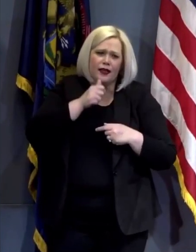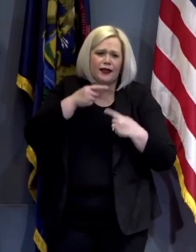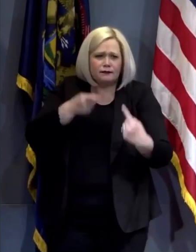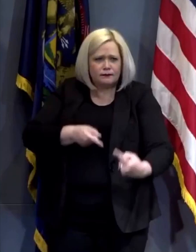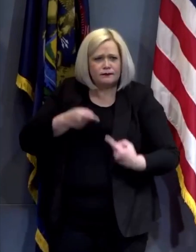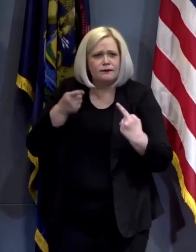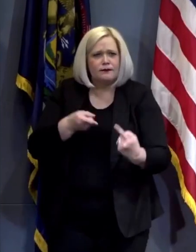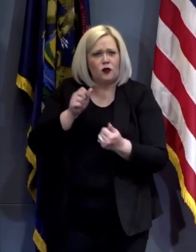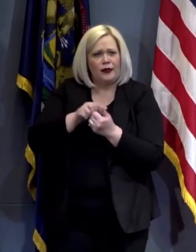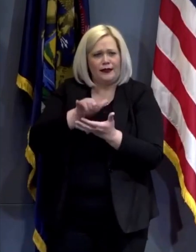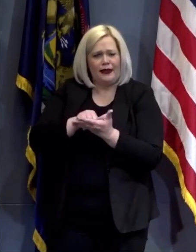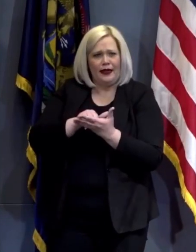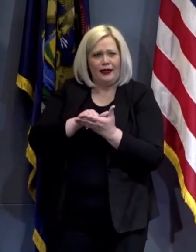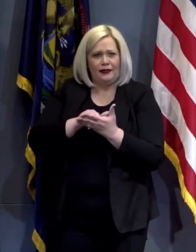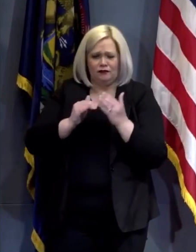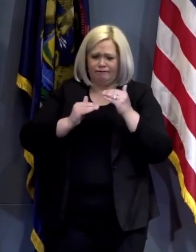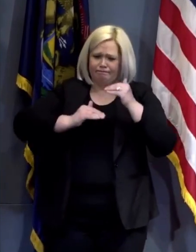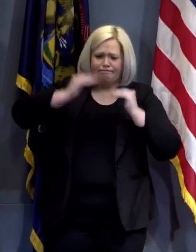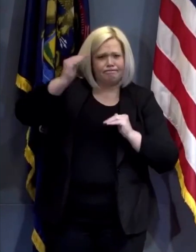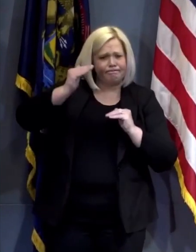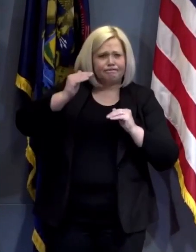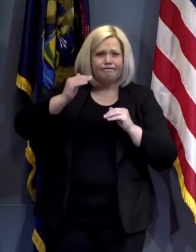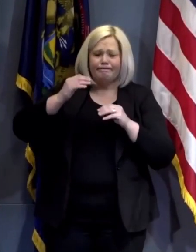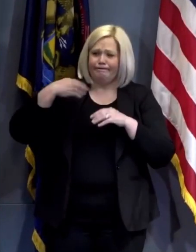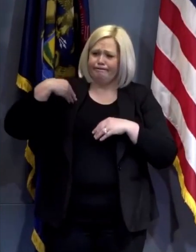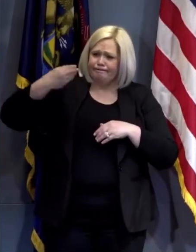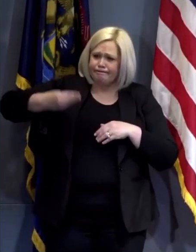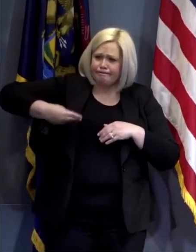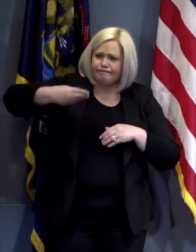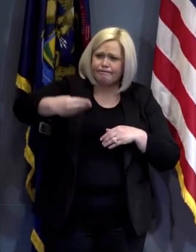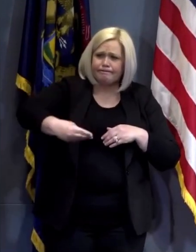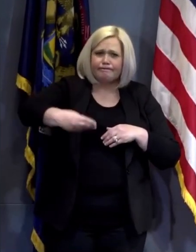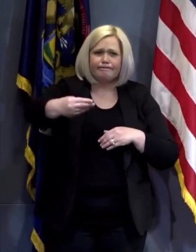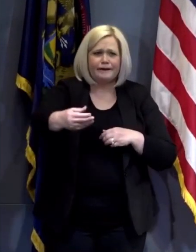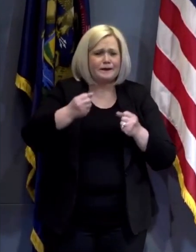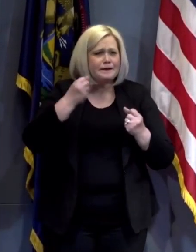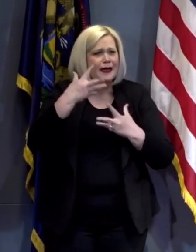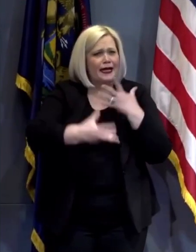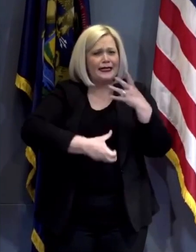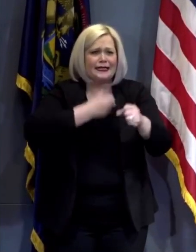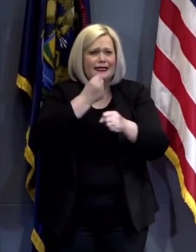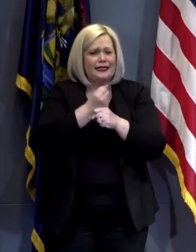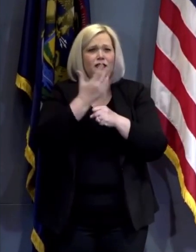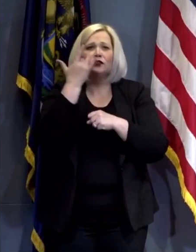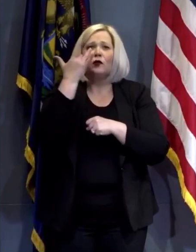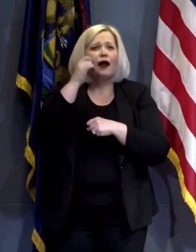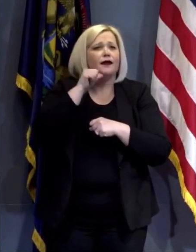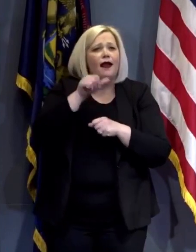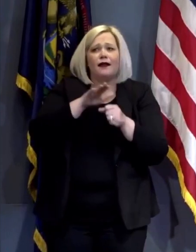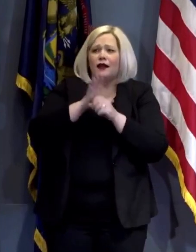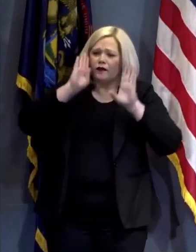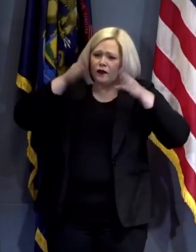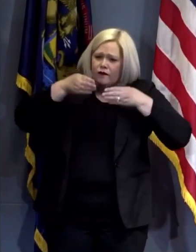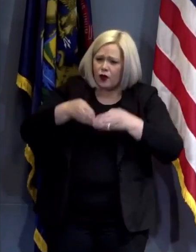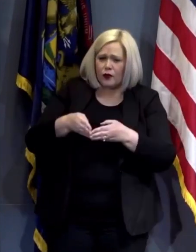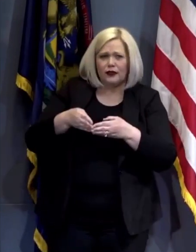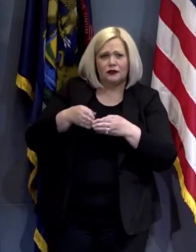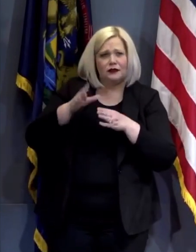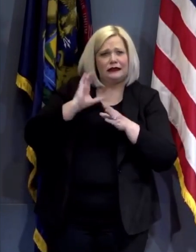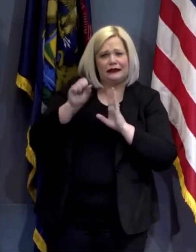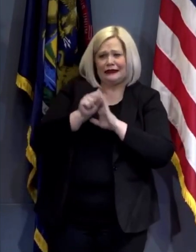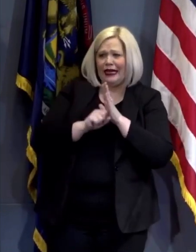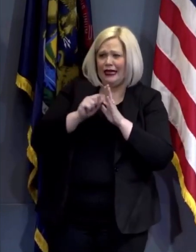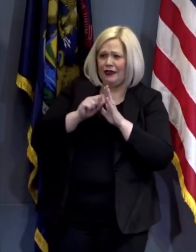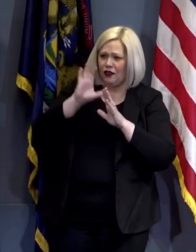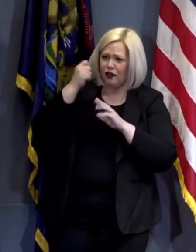These inequities have persisted from generation to generation in part because there hasn't been a clear enough focus on it from state government and